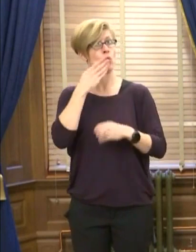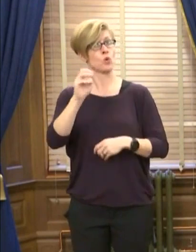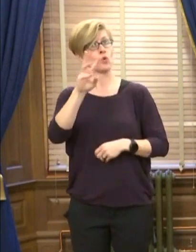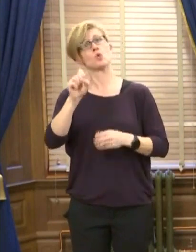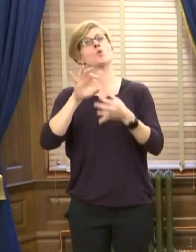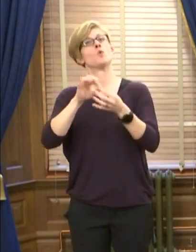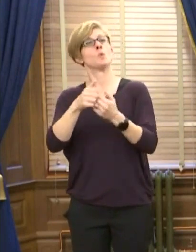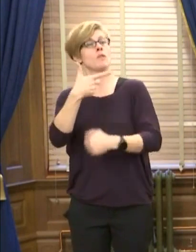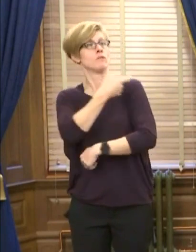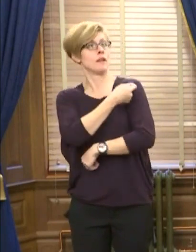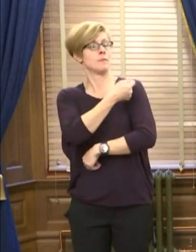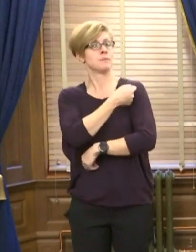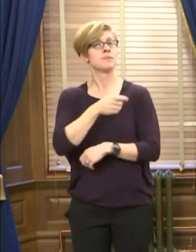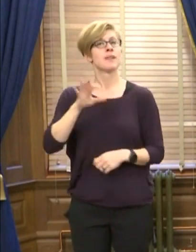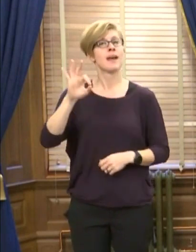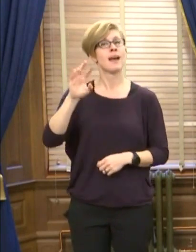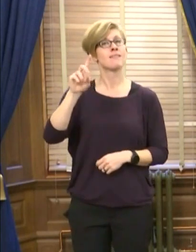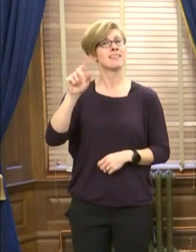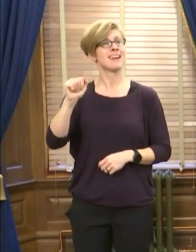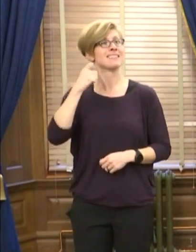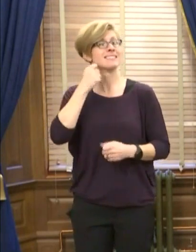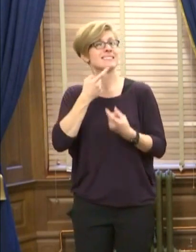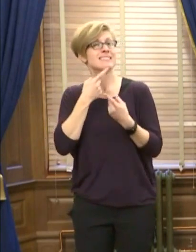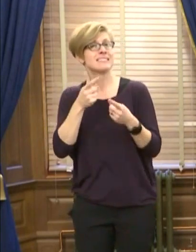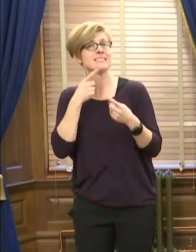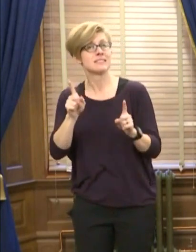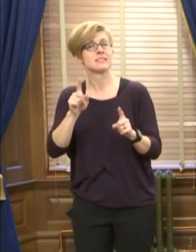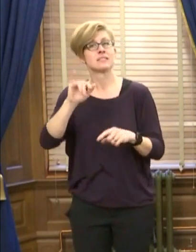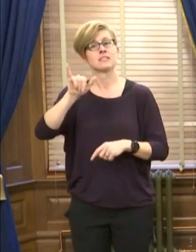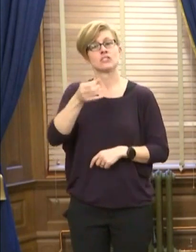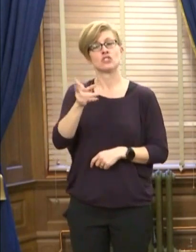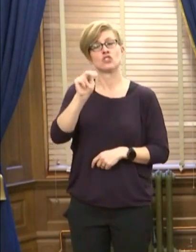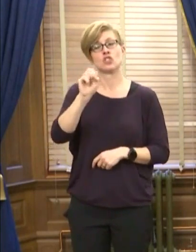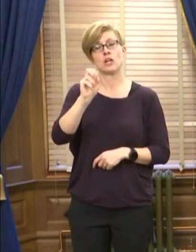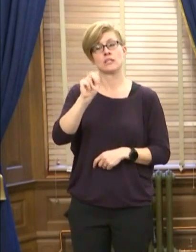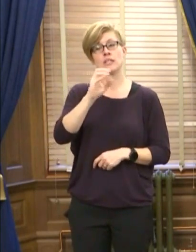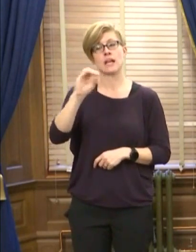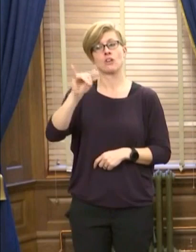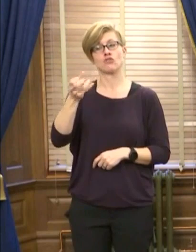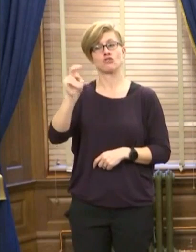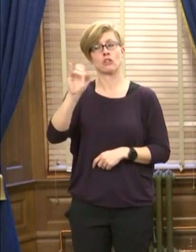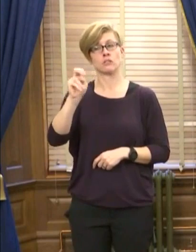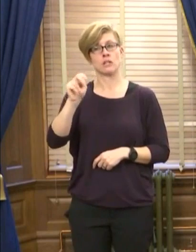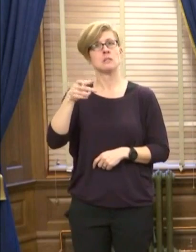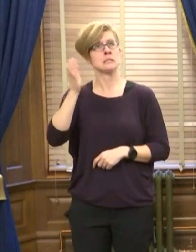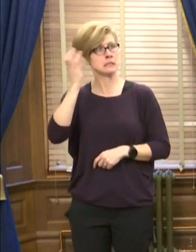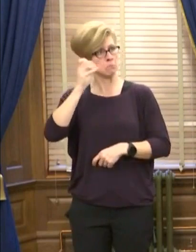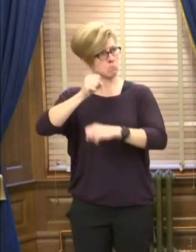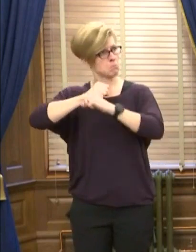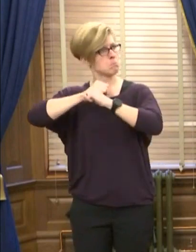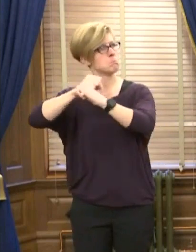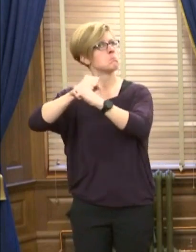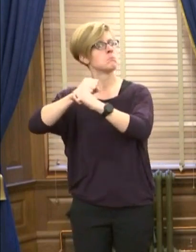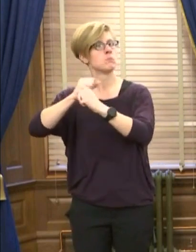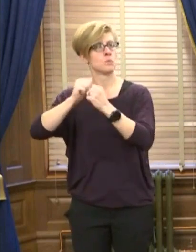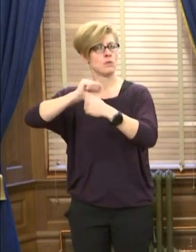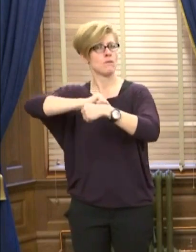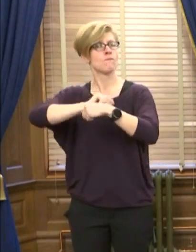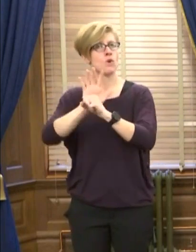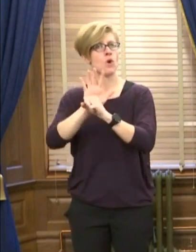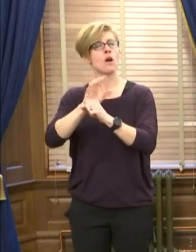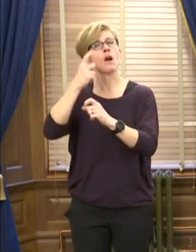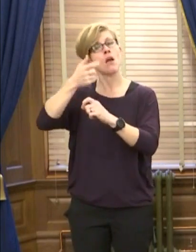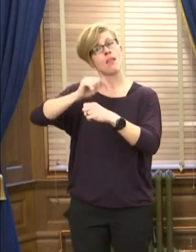analysis by the Food and Drug Administration showed that the Johnson & Johnson vaccine provides strong protection against severe illness